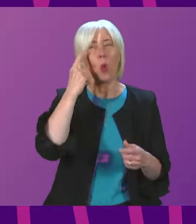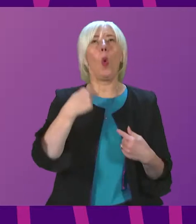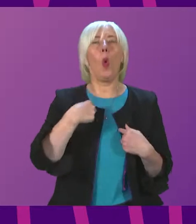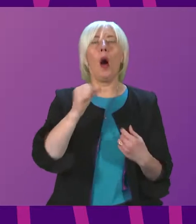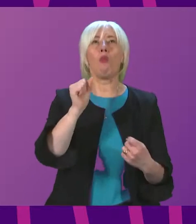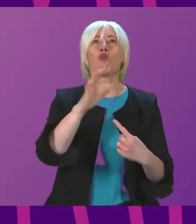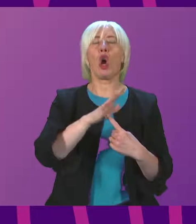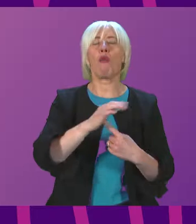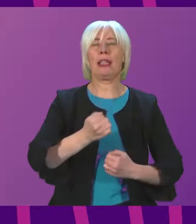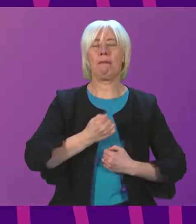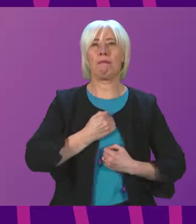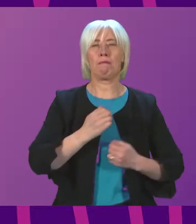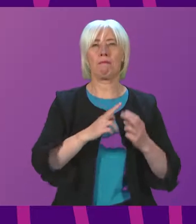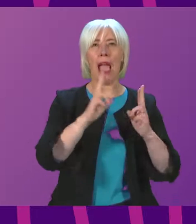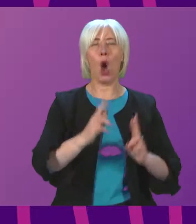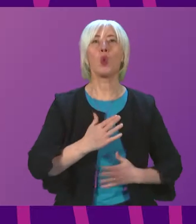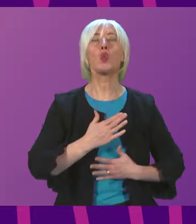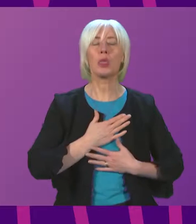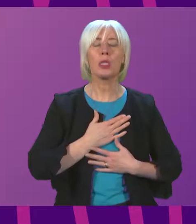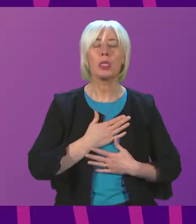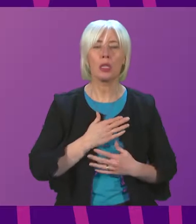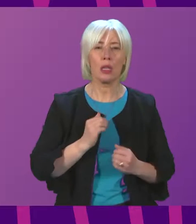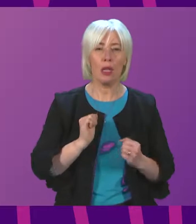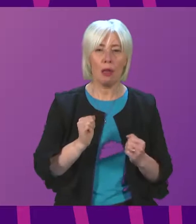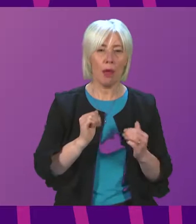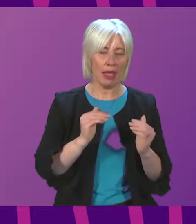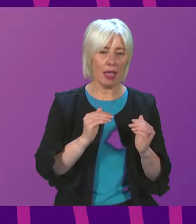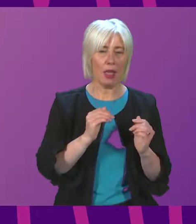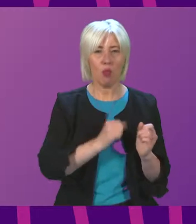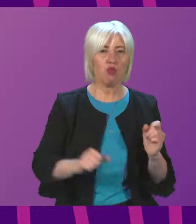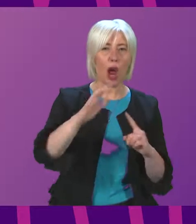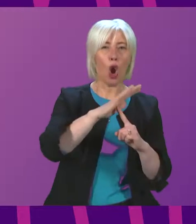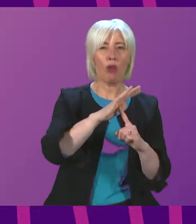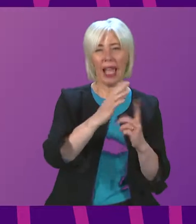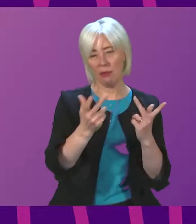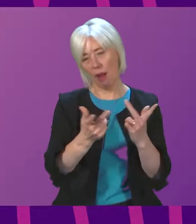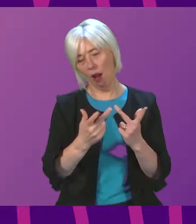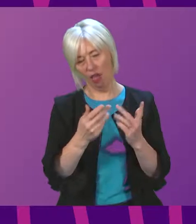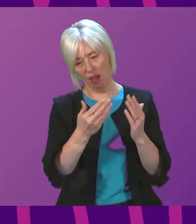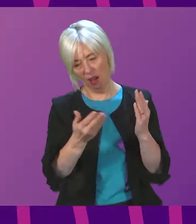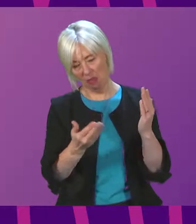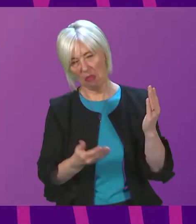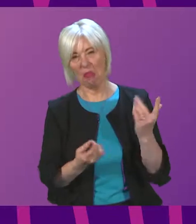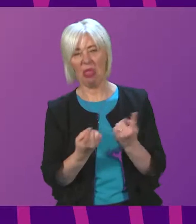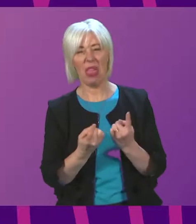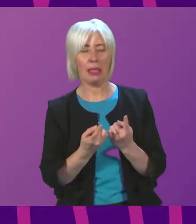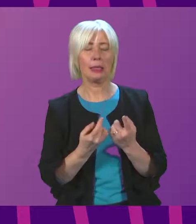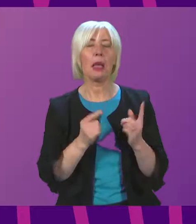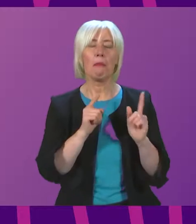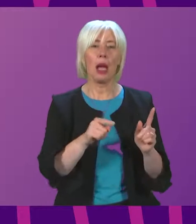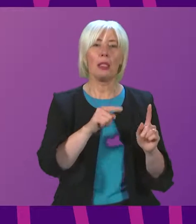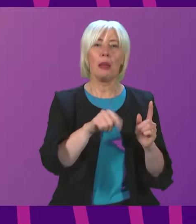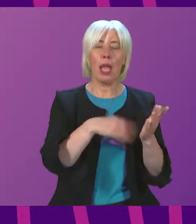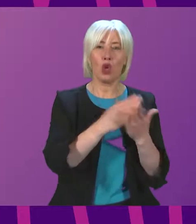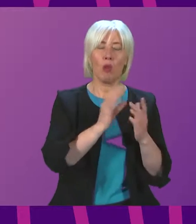as homeowners, to put this perhaps above other things in terms of the installation of